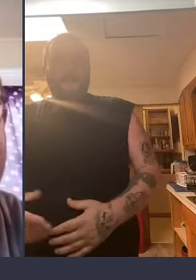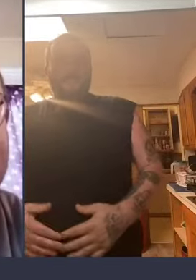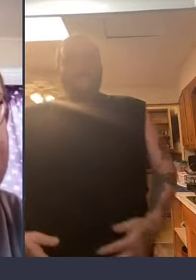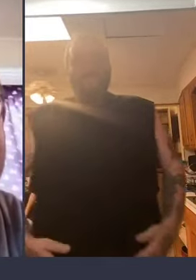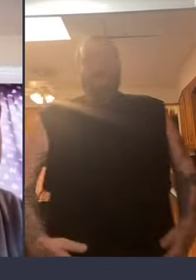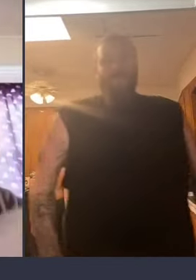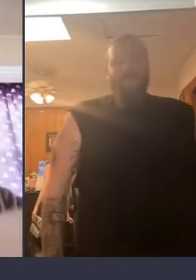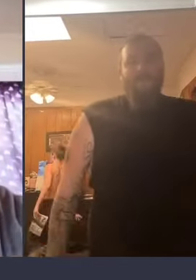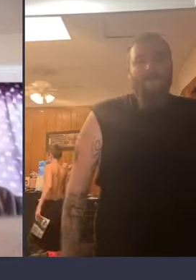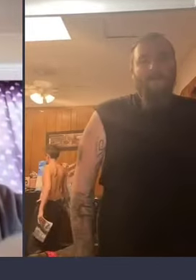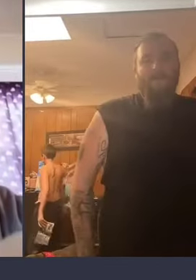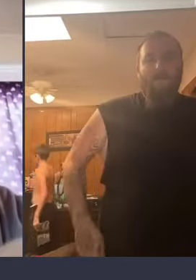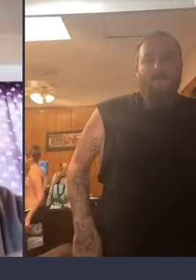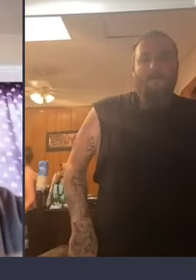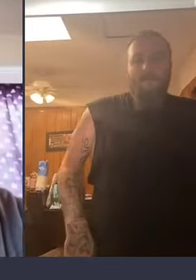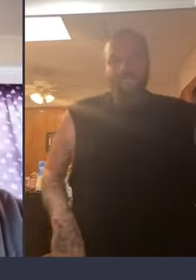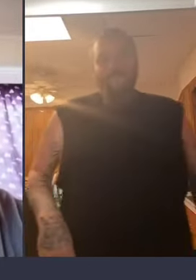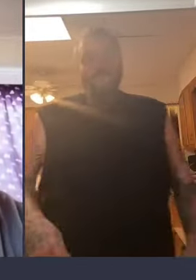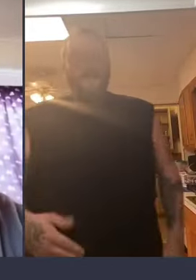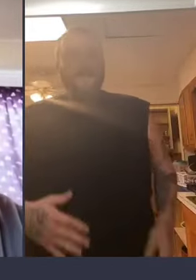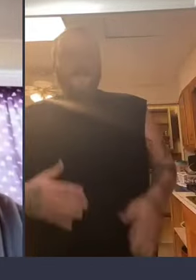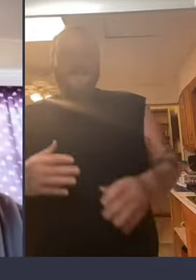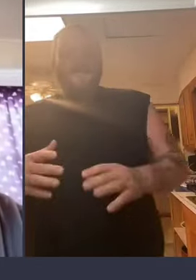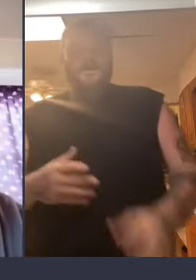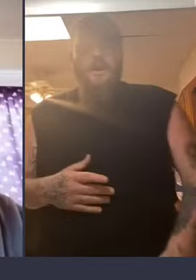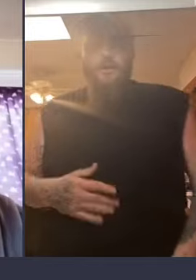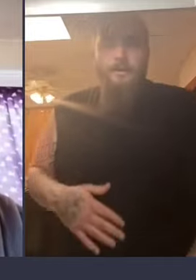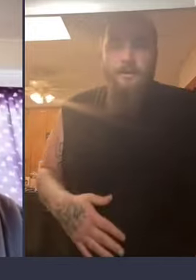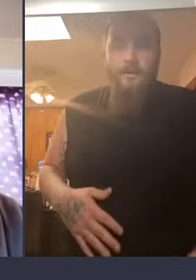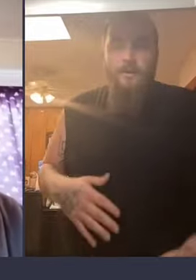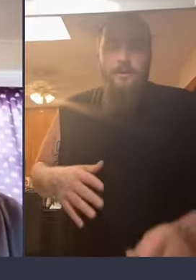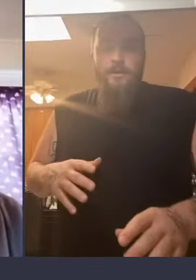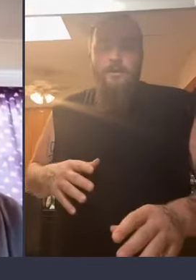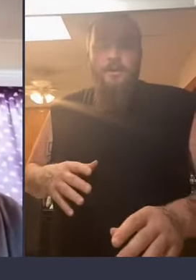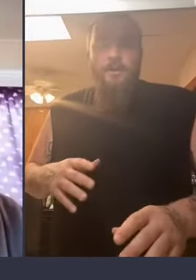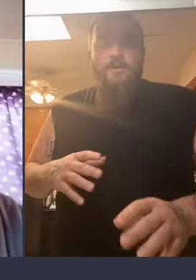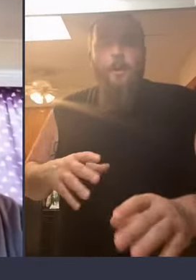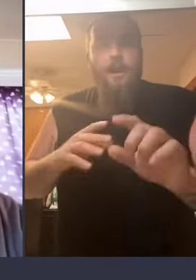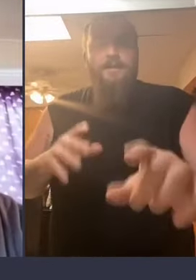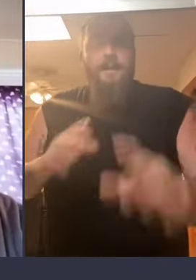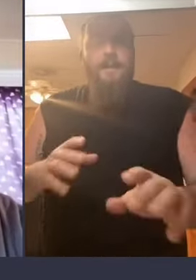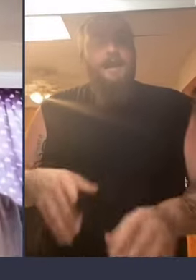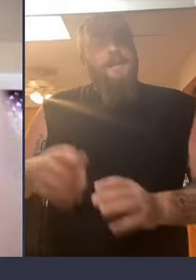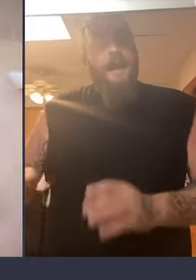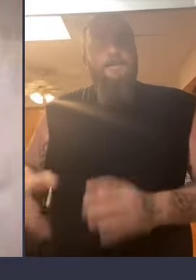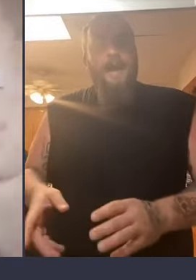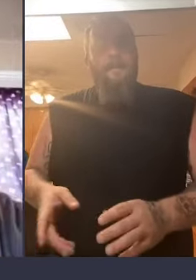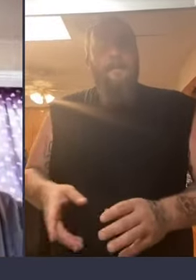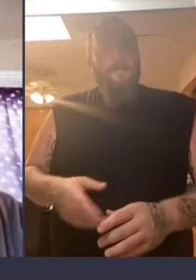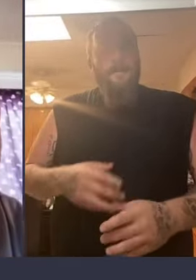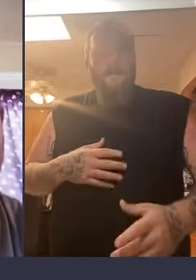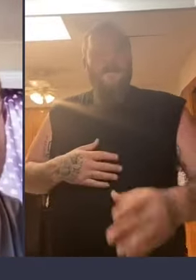anybody and you want to help me grow or help i mean i've done that so while you're sitting here saying